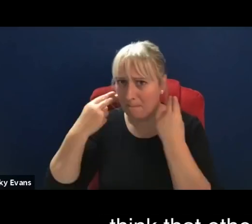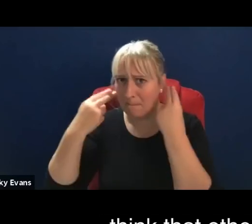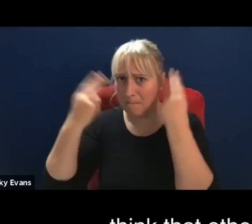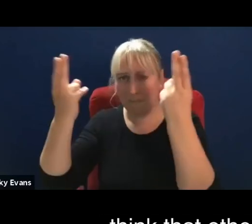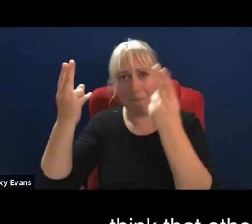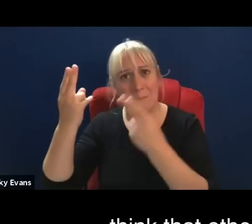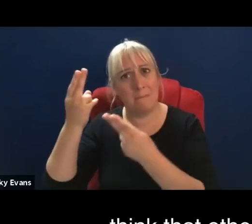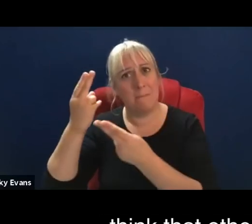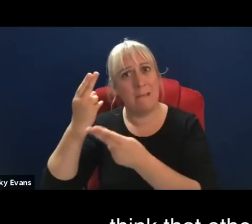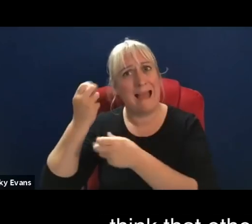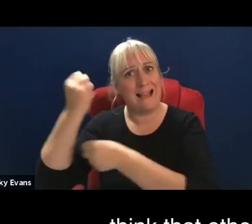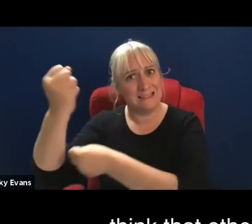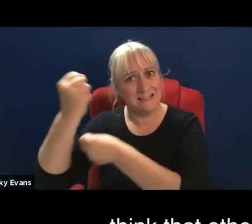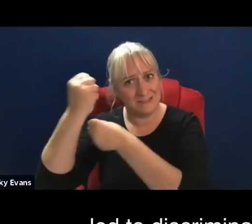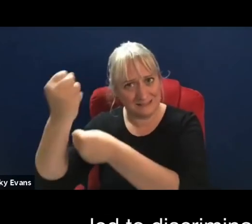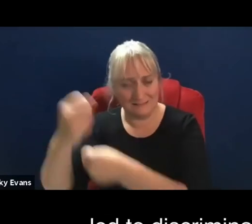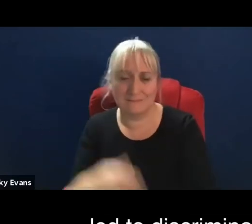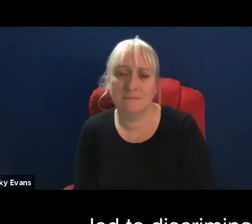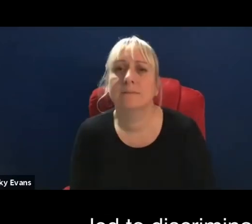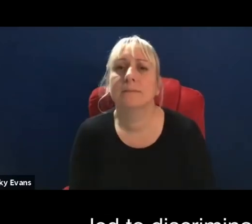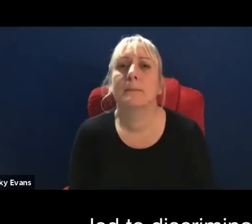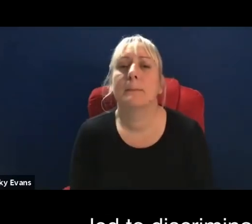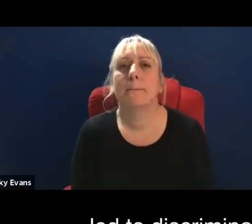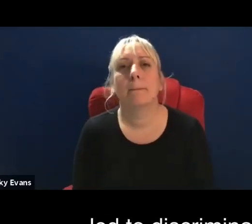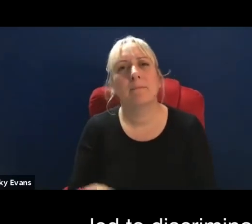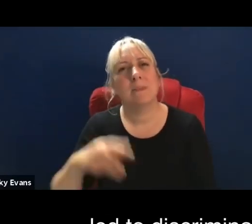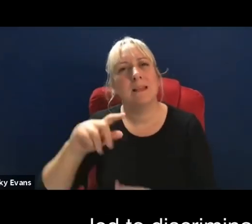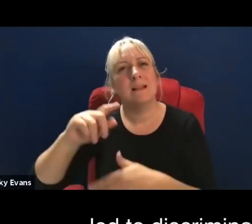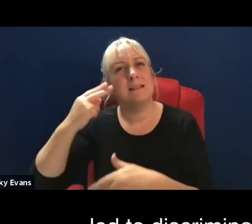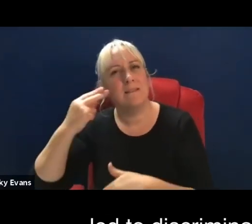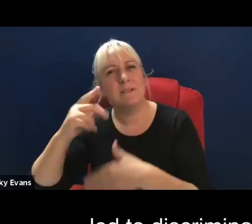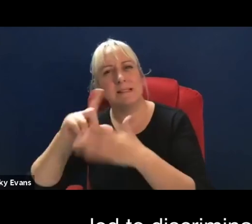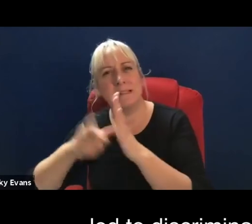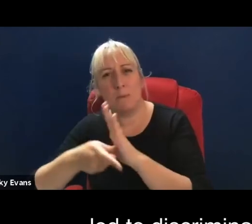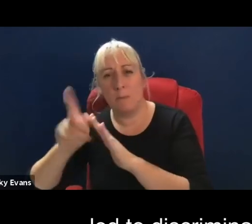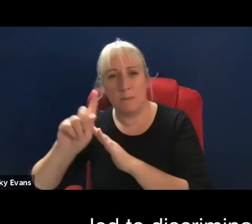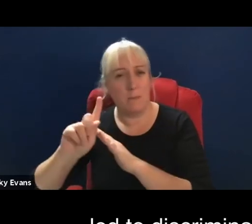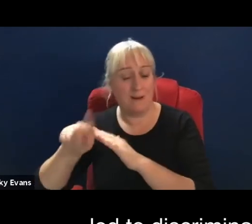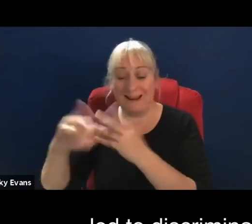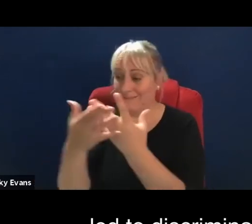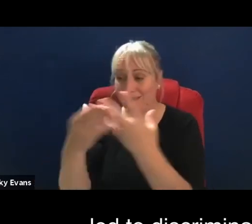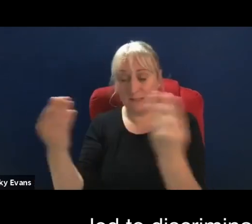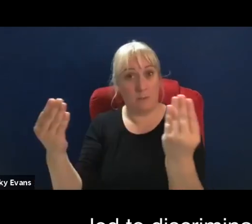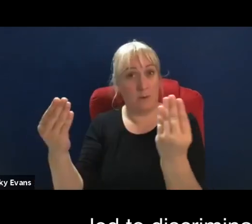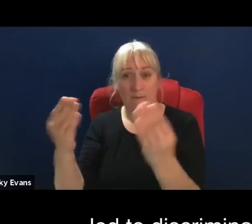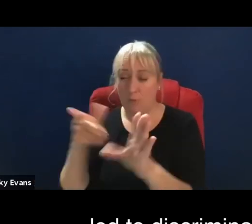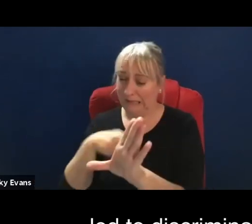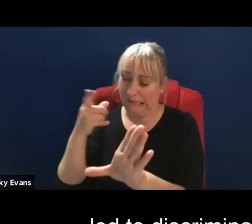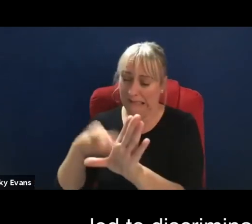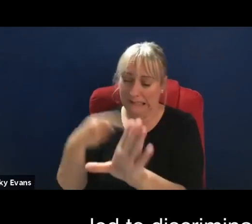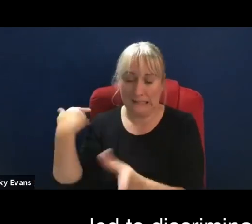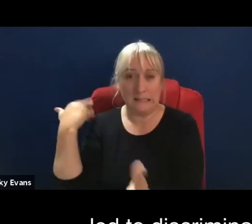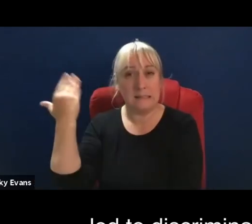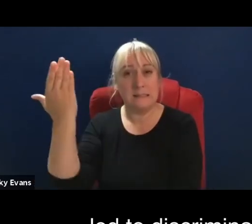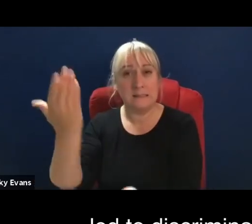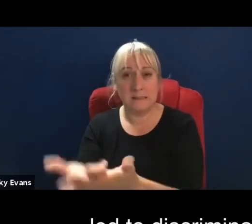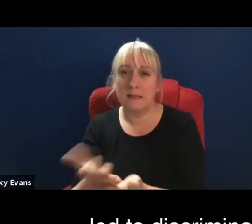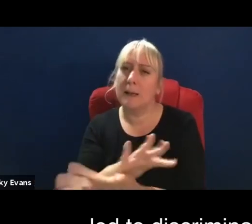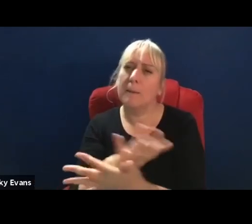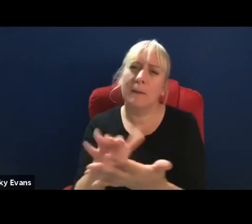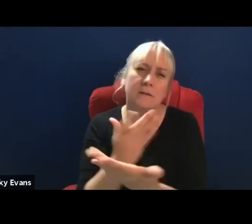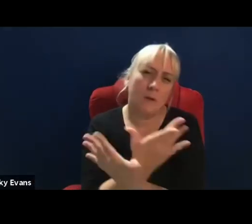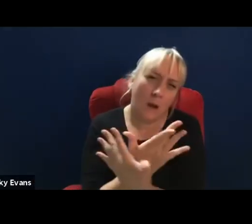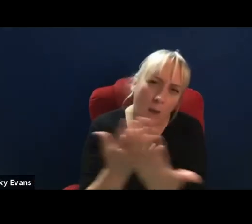that invisibility left unchallenged for decades, led to discrimination, marginalisation and systematic abuse